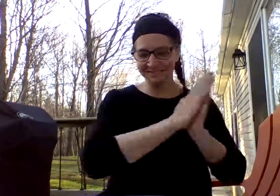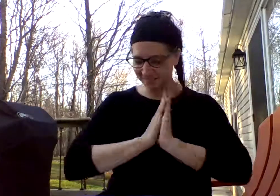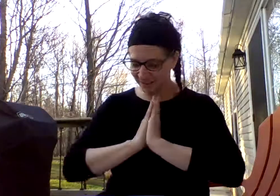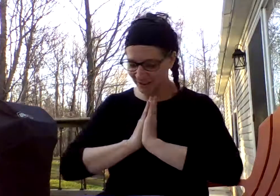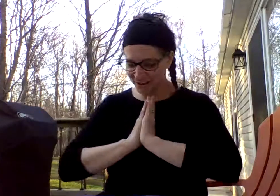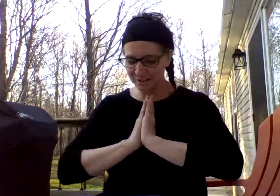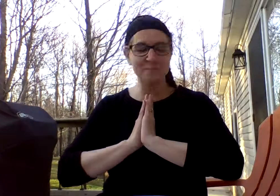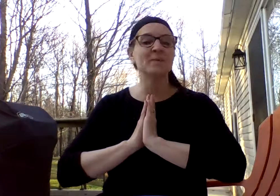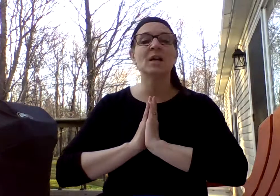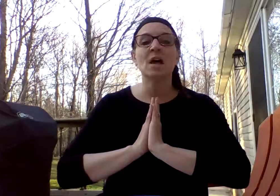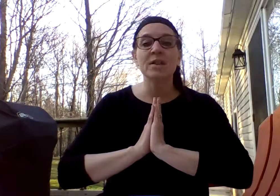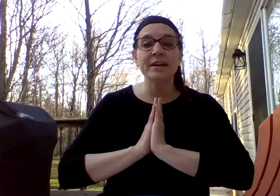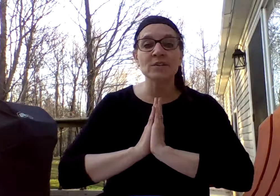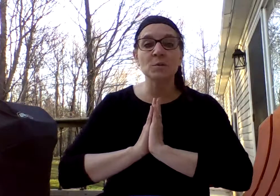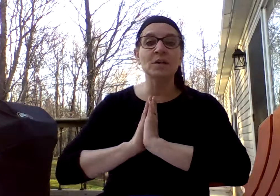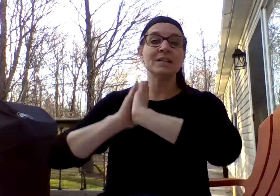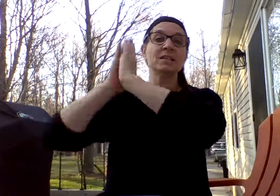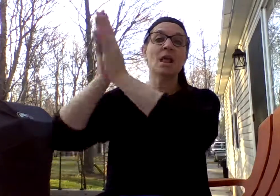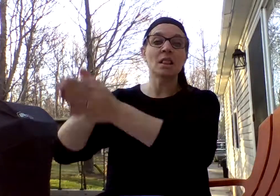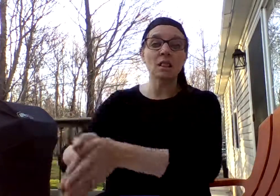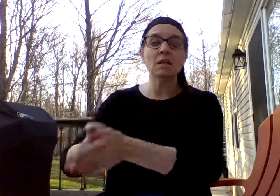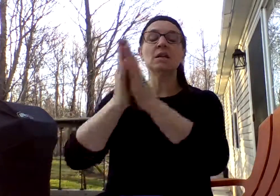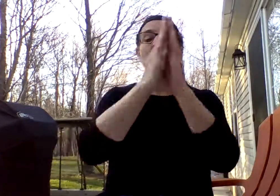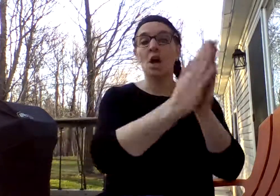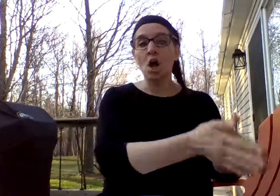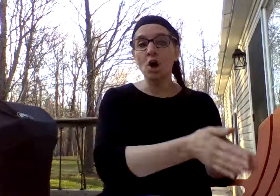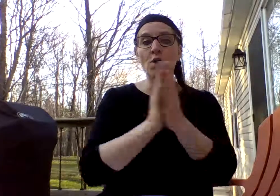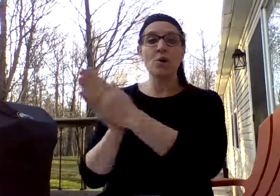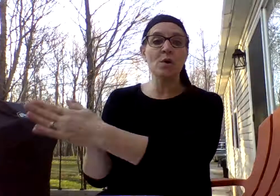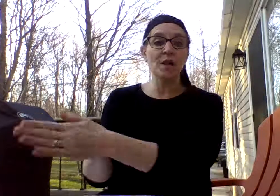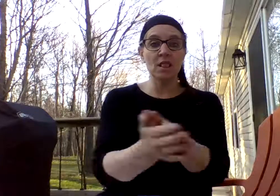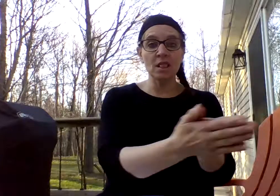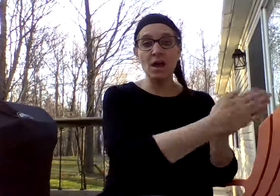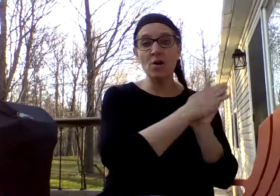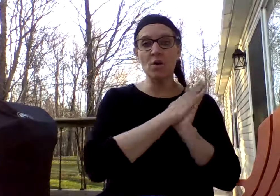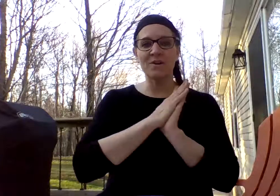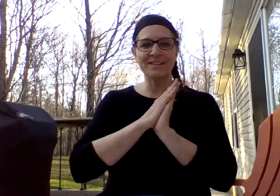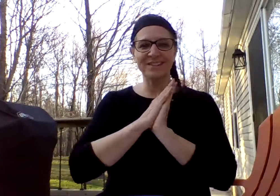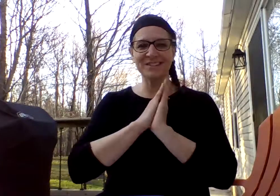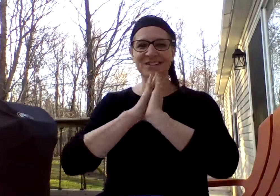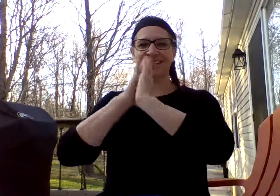Awesome. The next word is L, O, Low. Your turn.